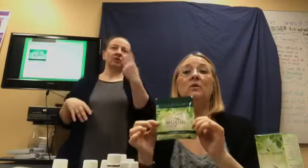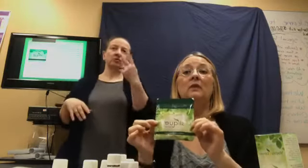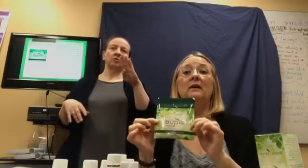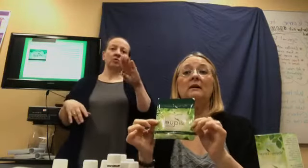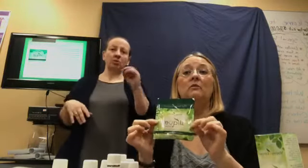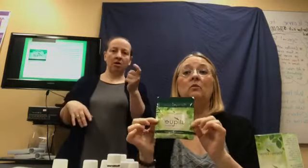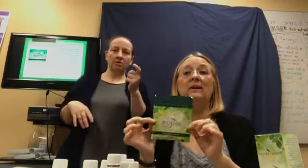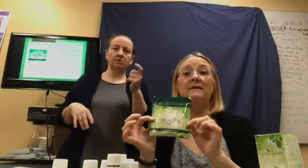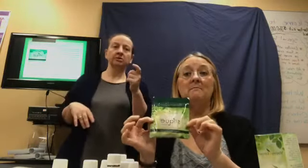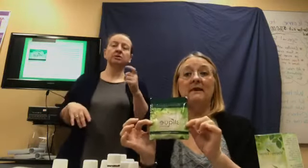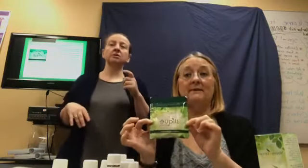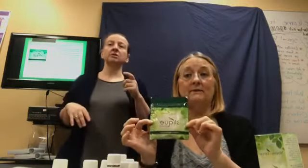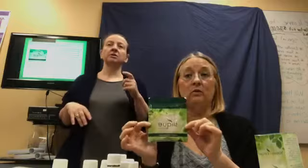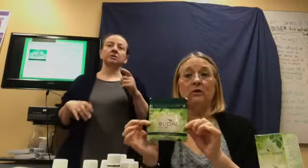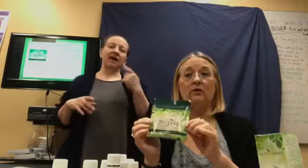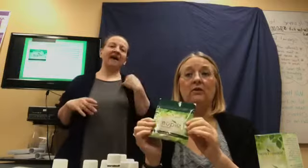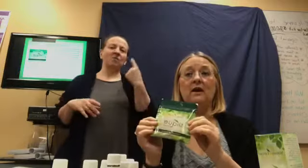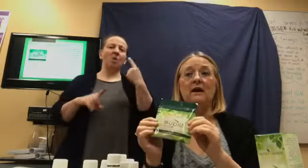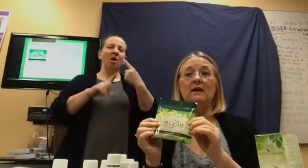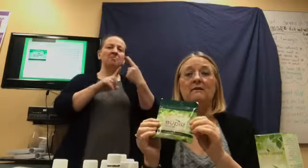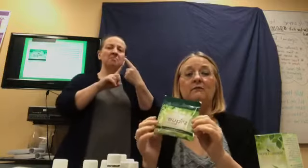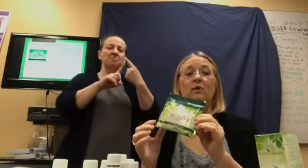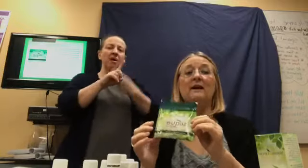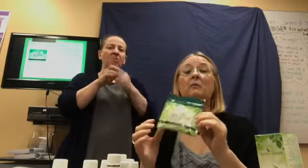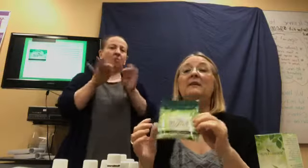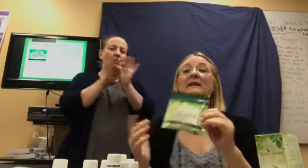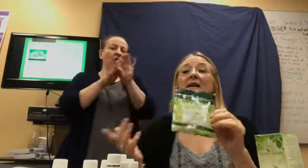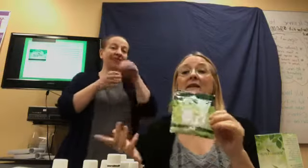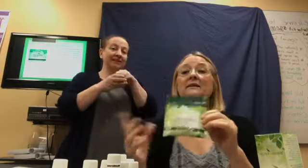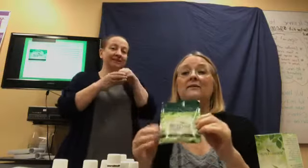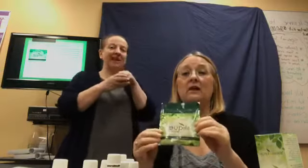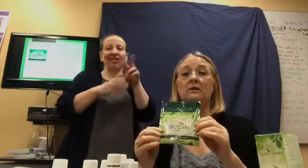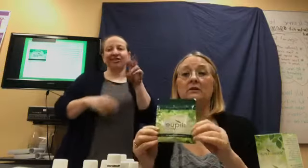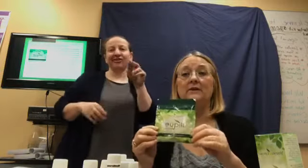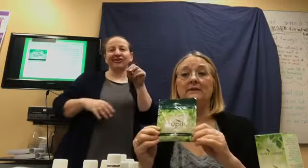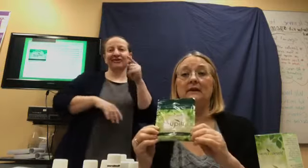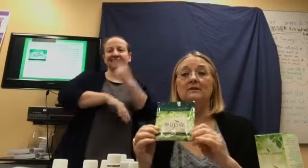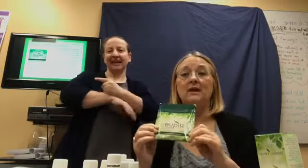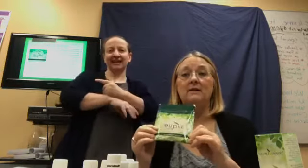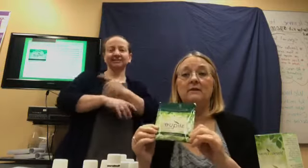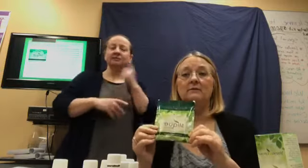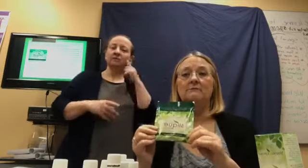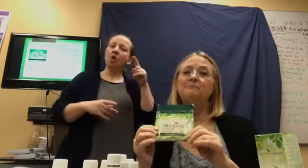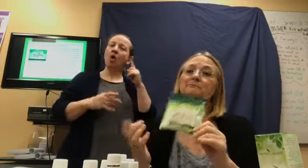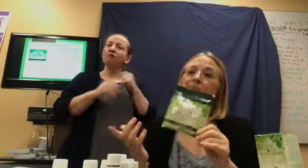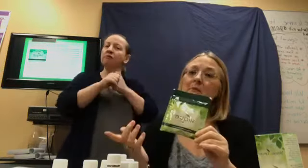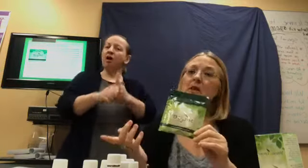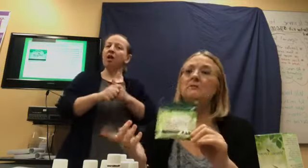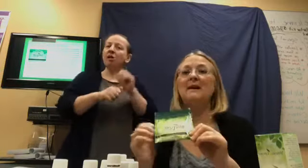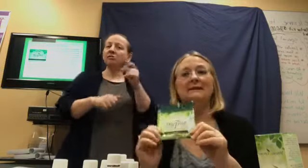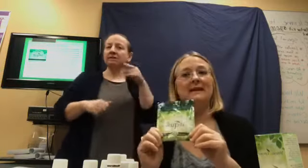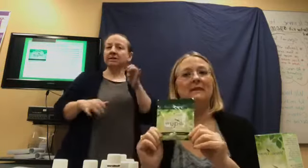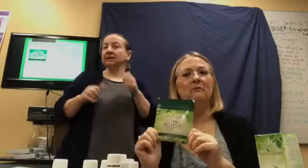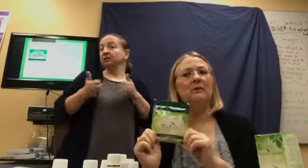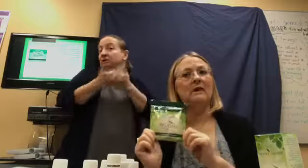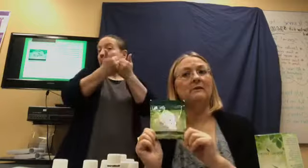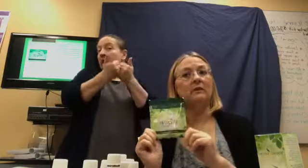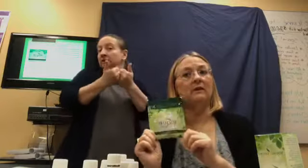it was a month's worth of what I would need to follow the Sleek Challenge. You might say, well, that's really